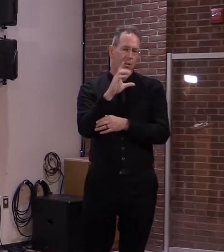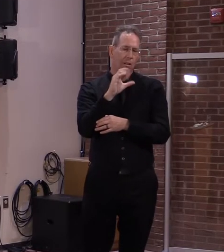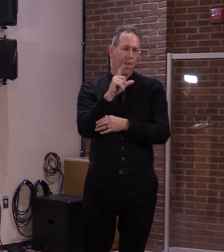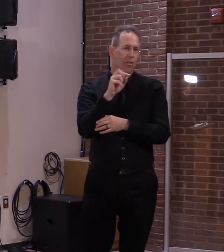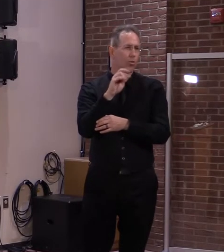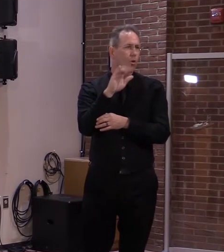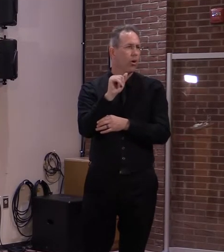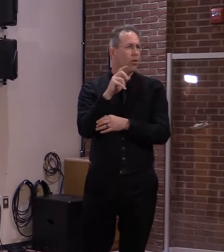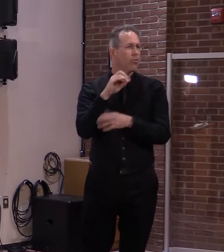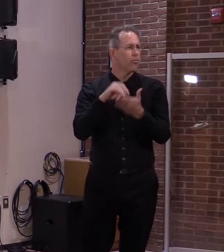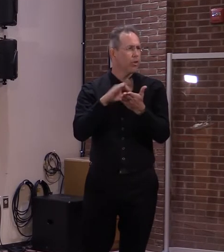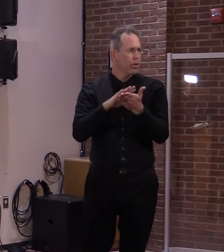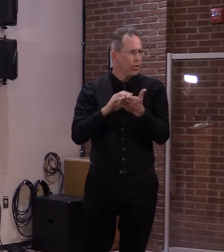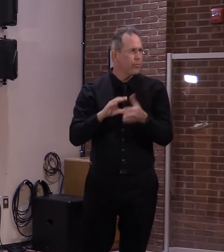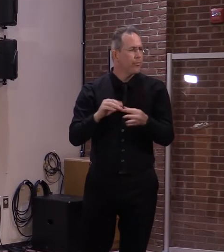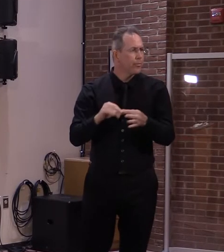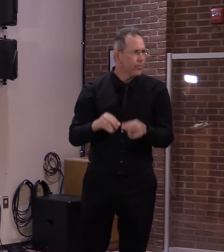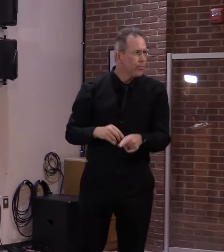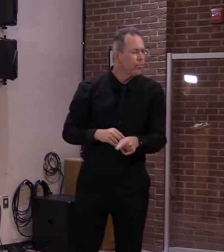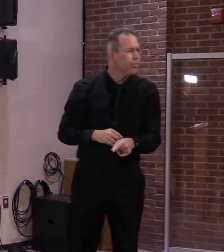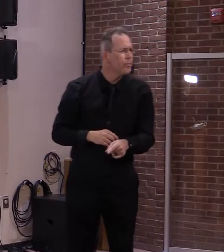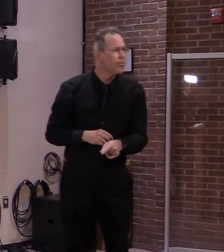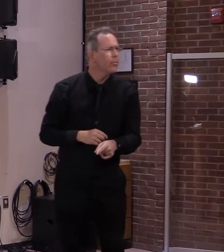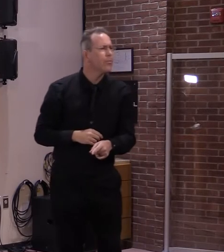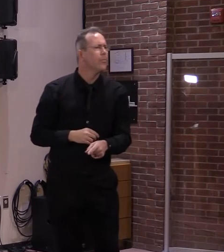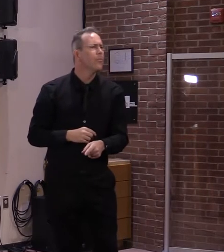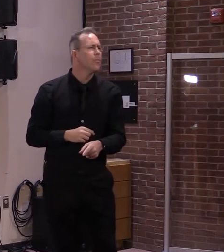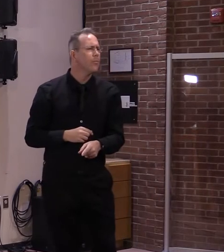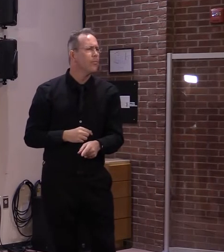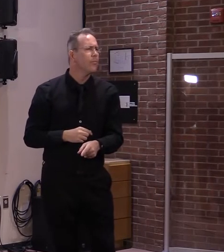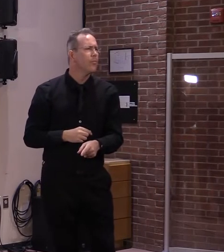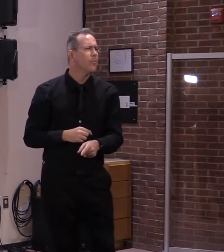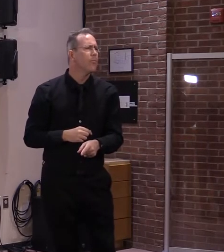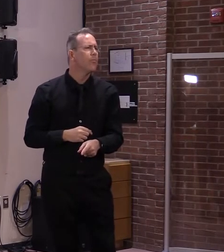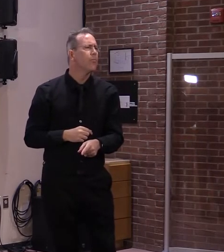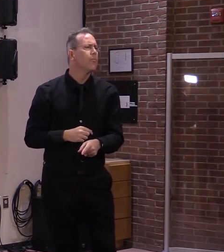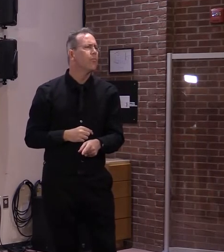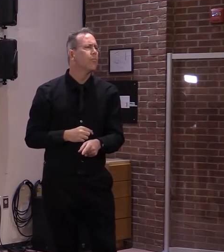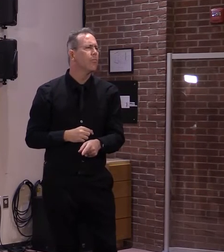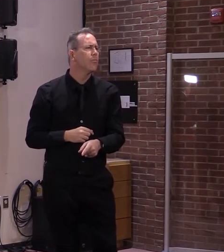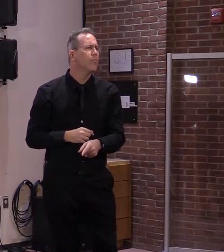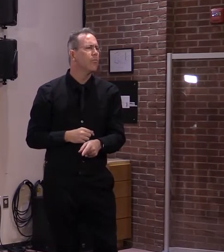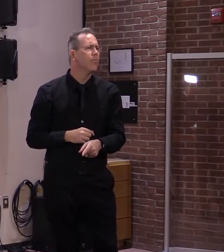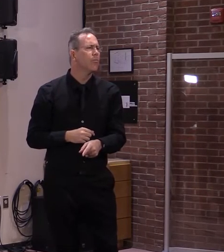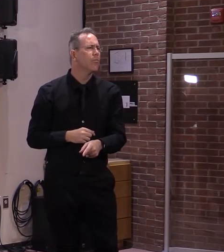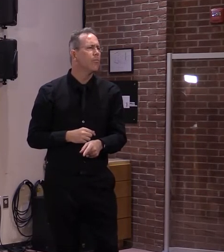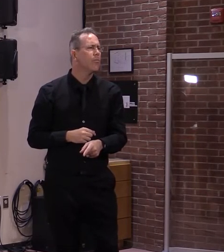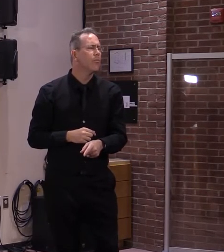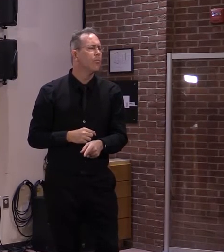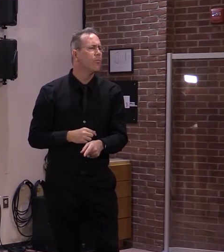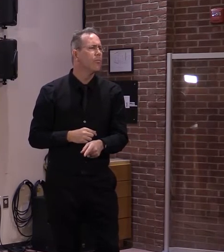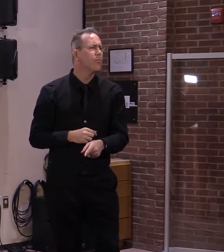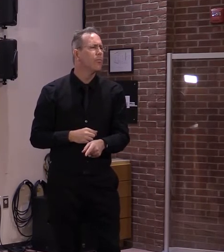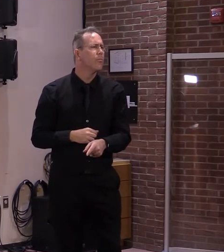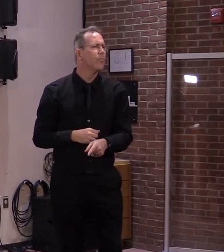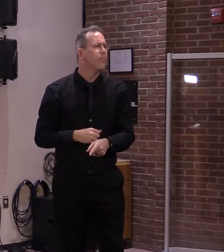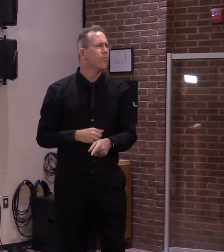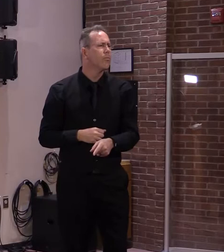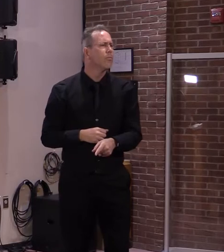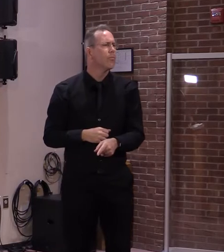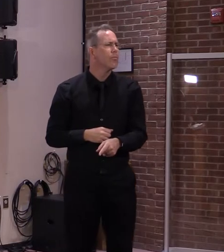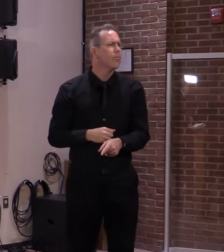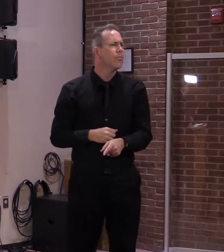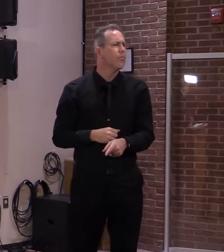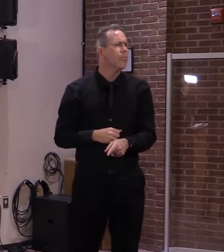you think supporting the state college system fits into that picture as a means of mitigating the state's brain drain and attracting young people from